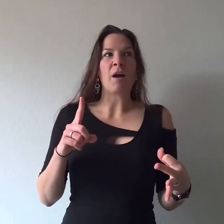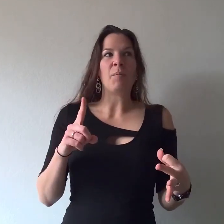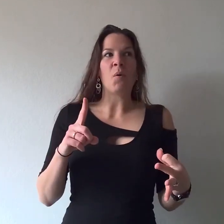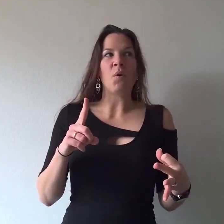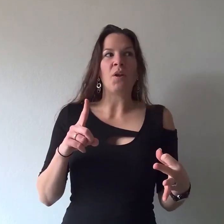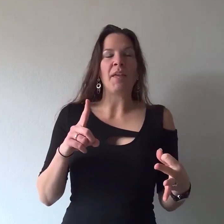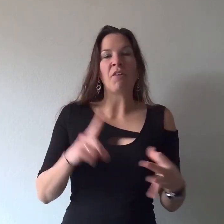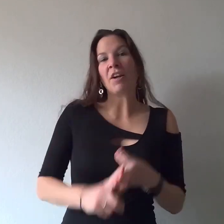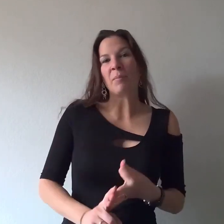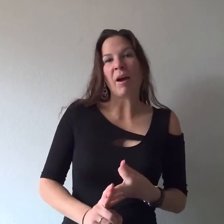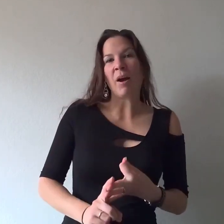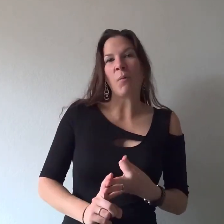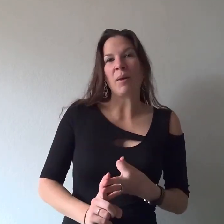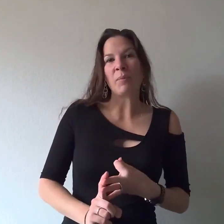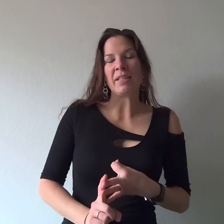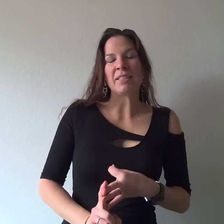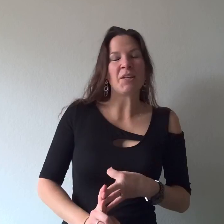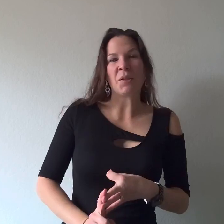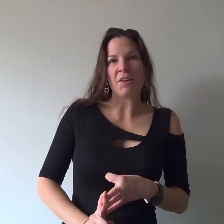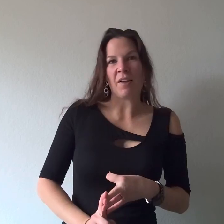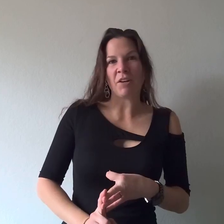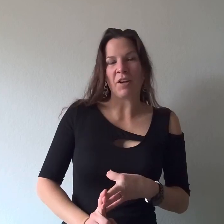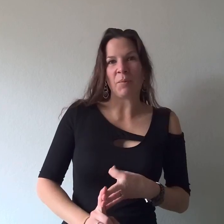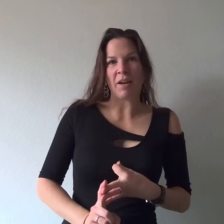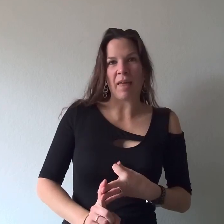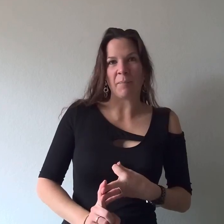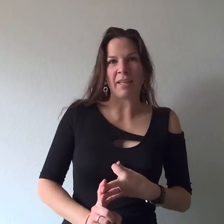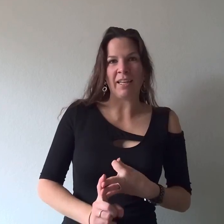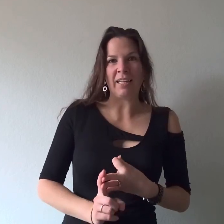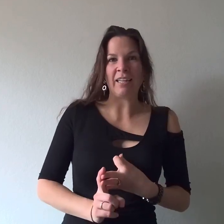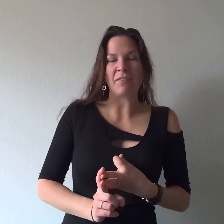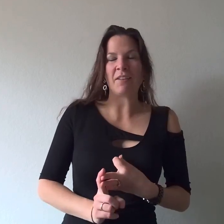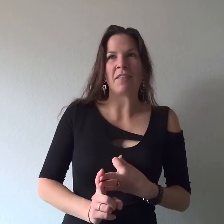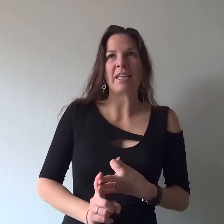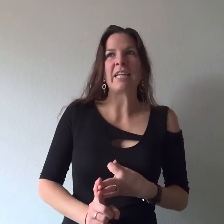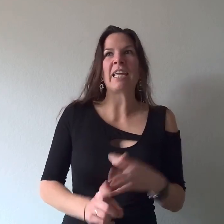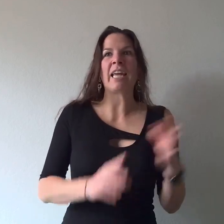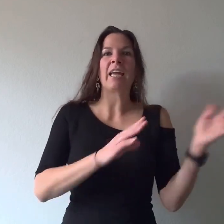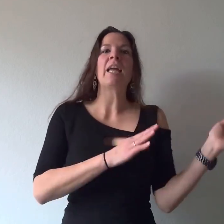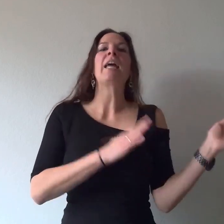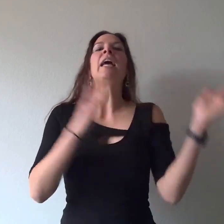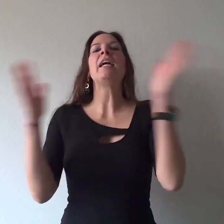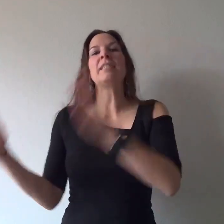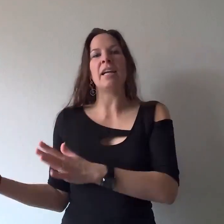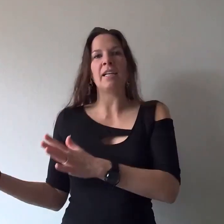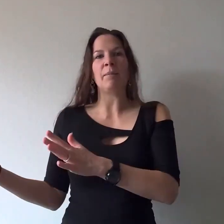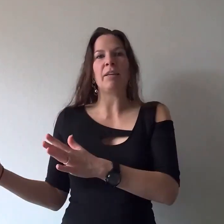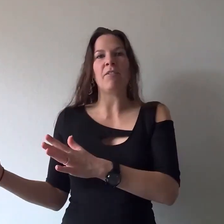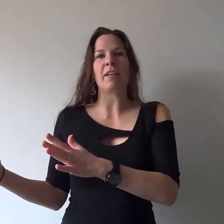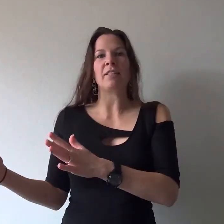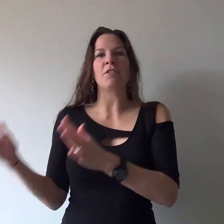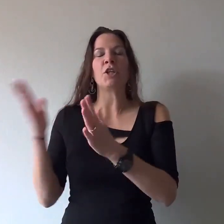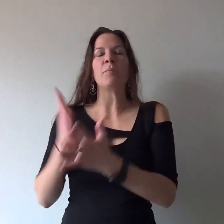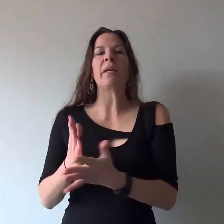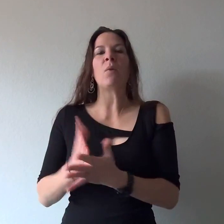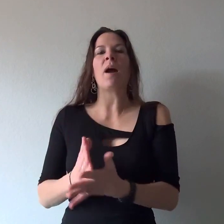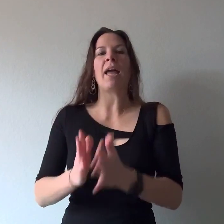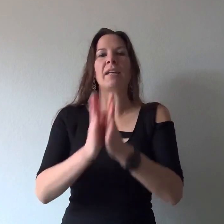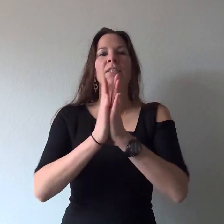or they've already bought a one piece and know they're never going to wear that bikini even if they take it it's not going to be effective so your big why has to